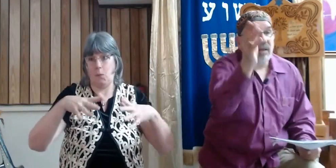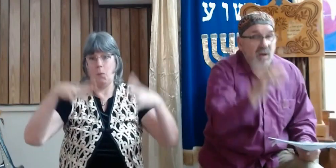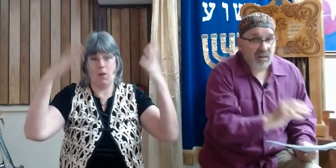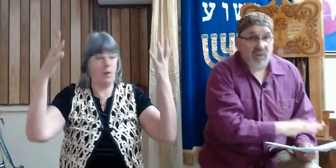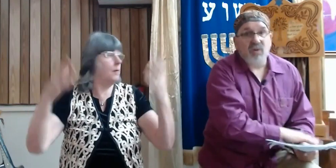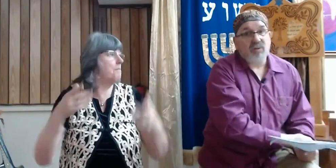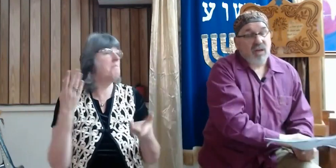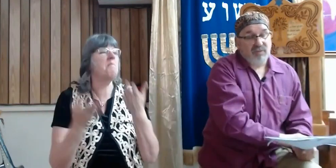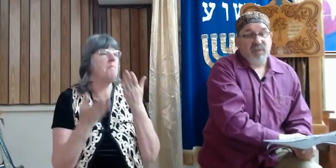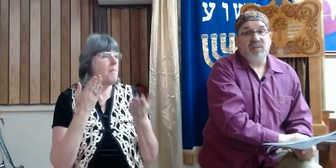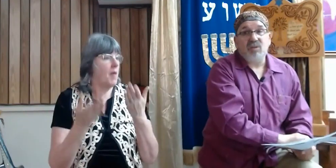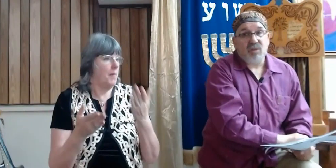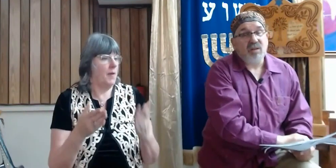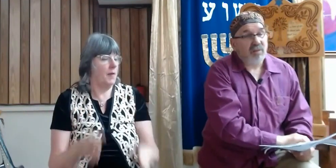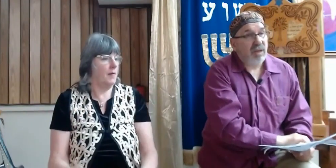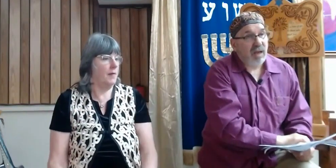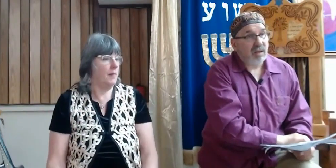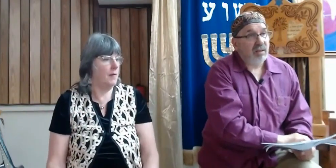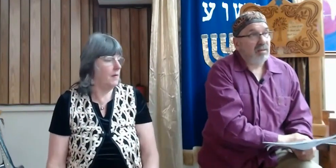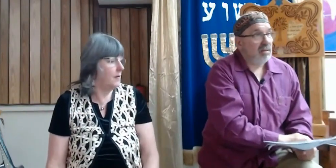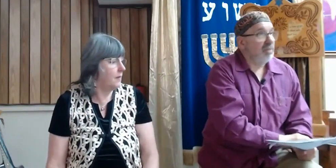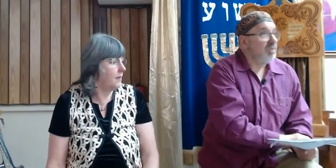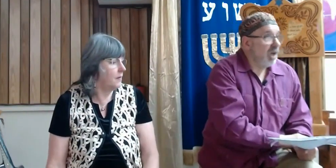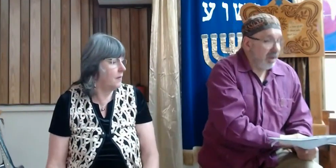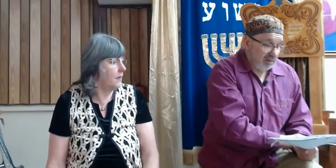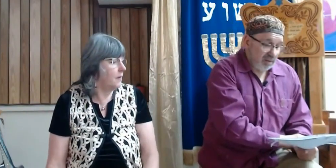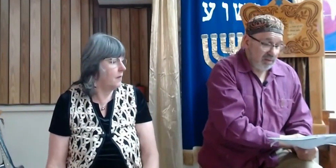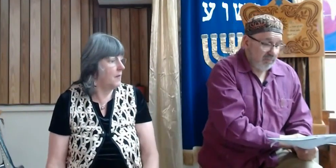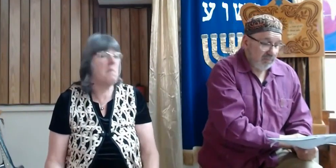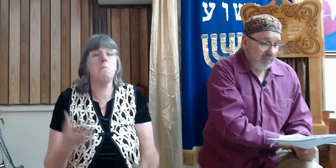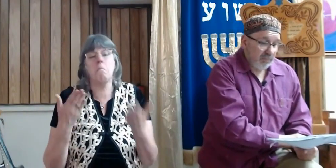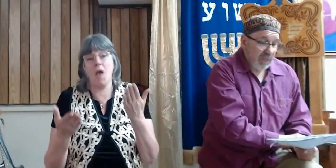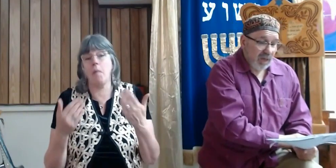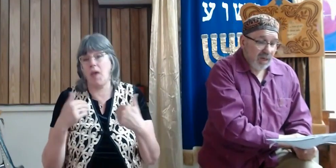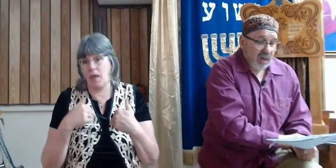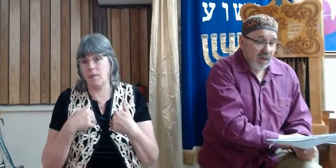There might also have been the sons of Anak, some giant.